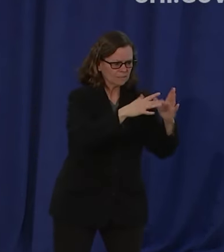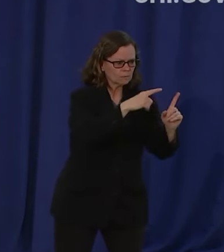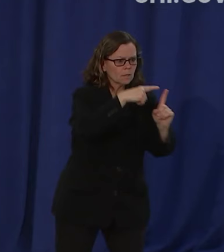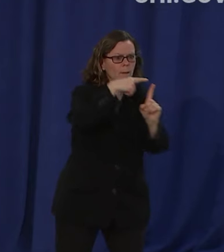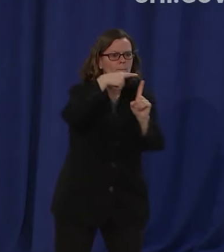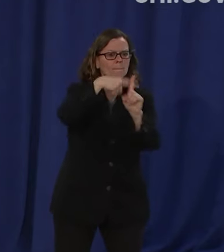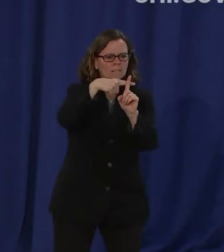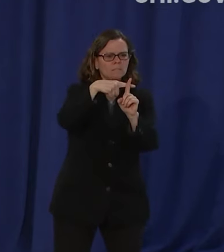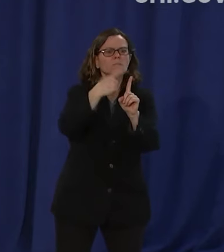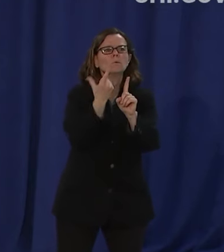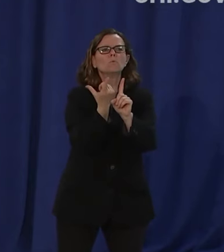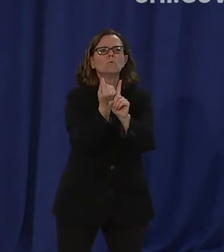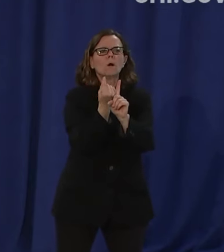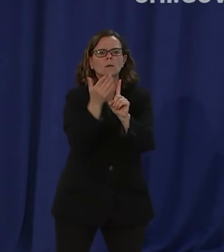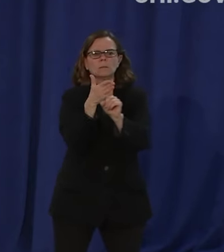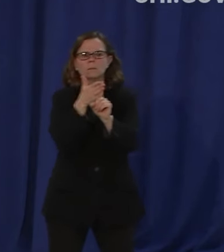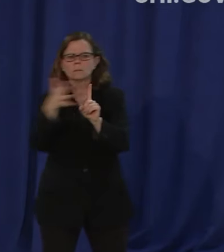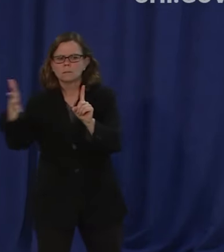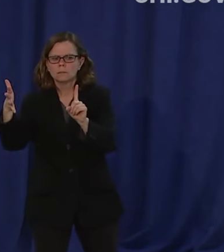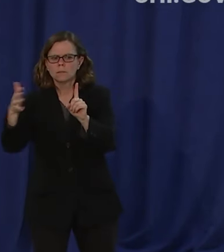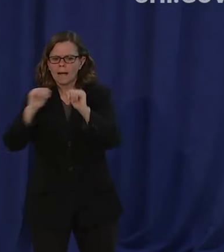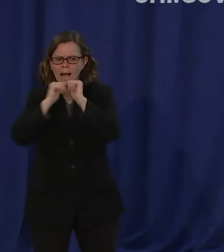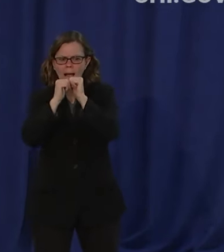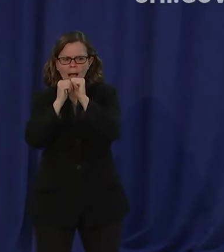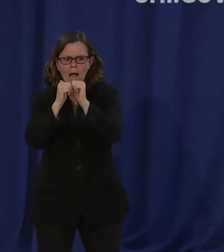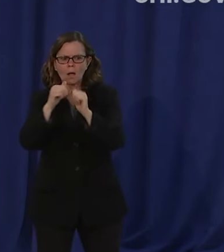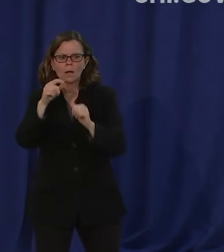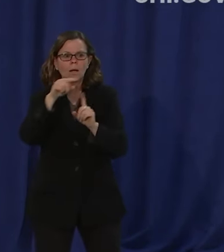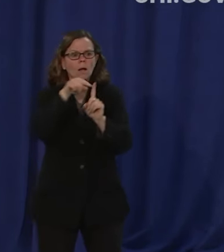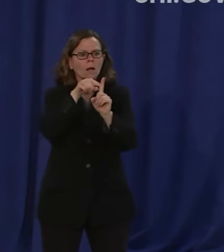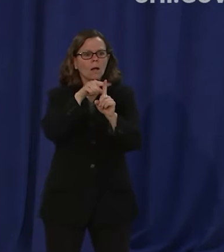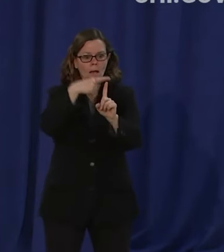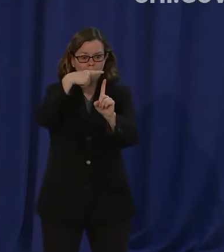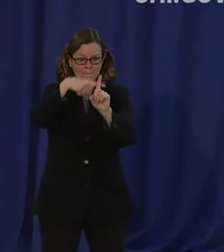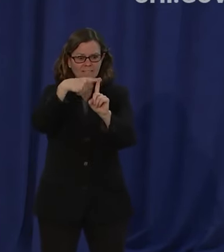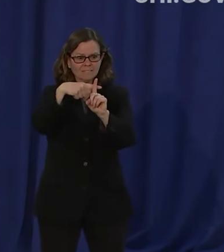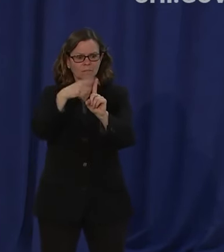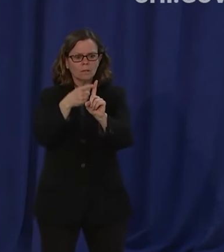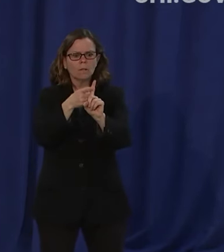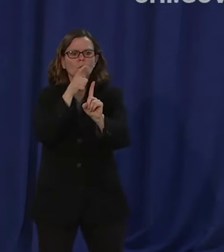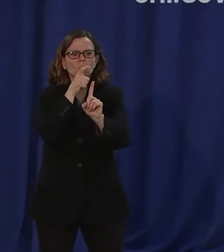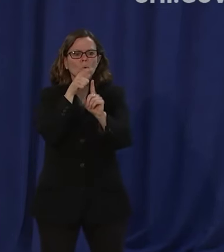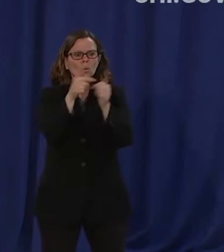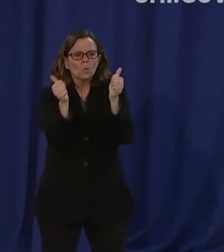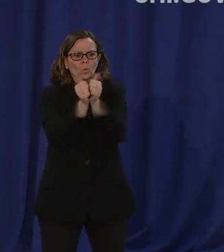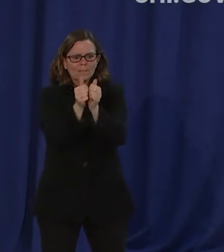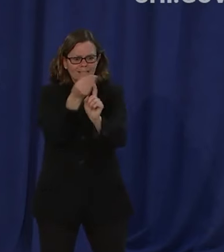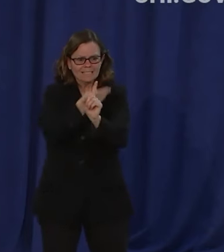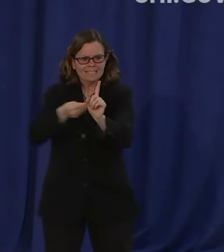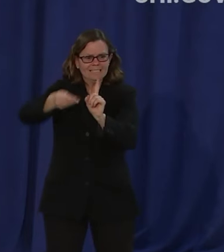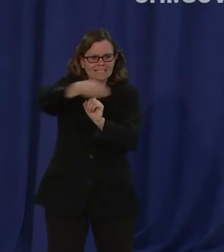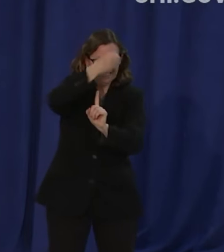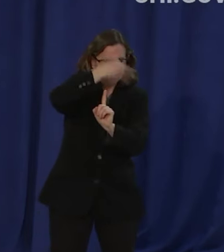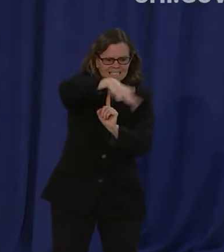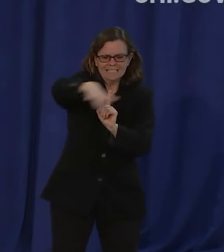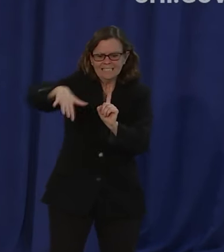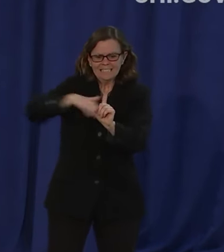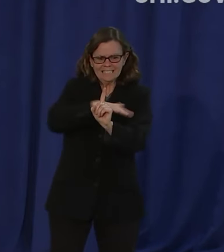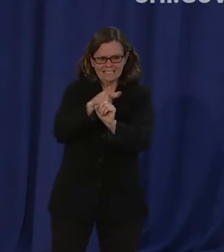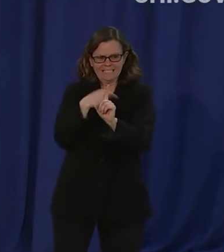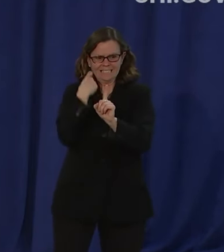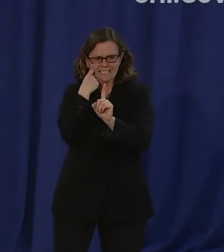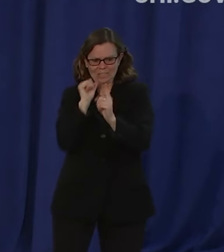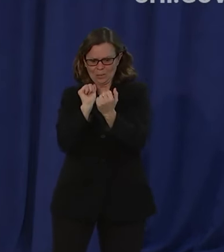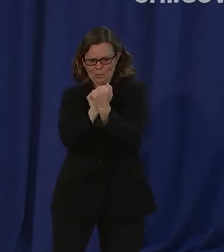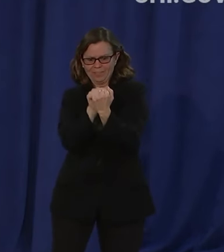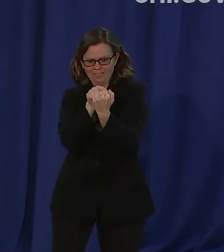do the investigation and then notify other people that that person has come in contact with that infrastructure is a work in progress but